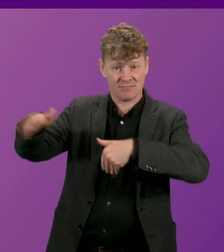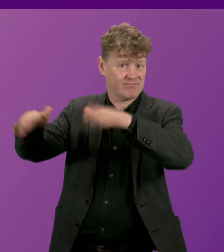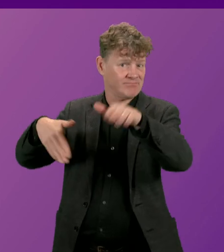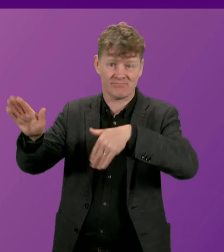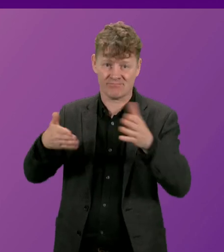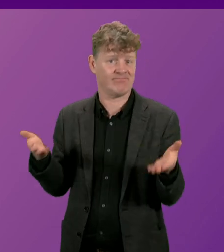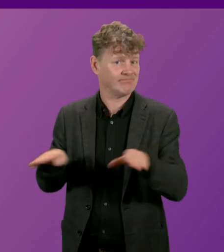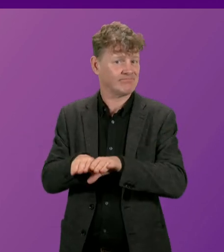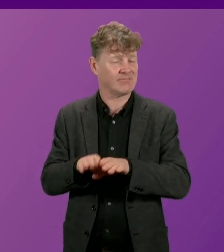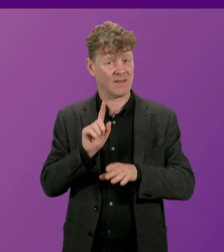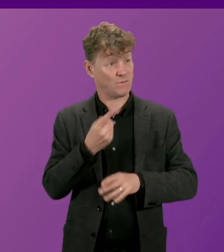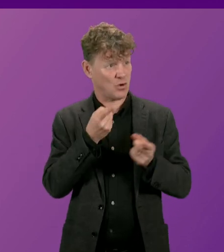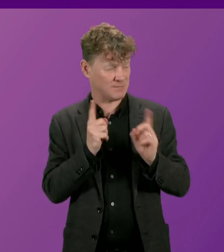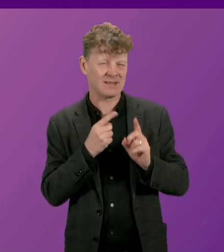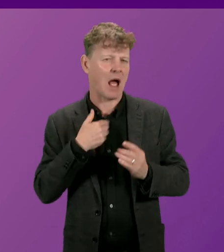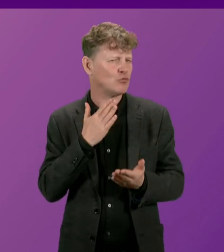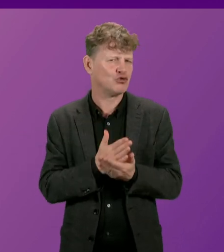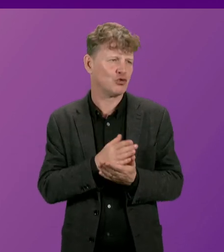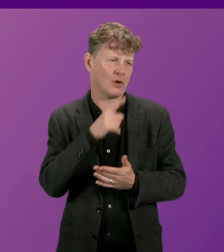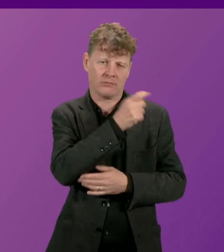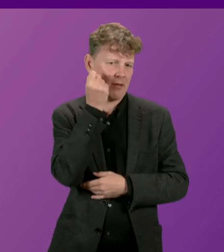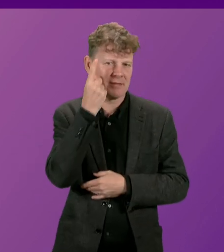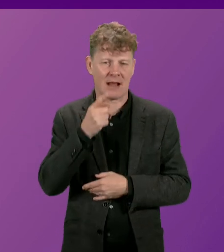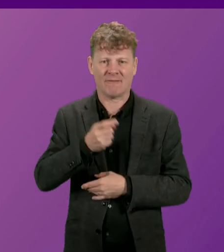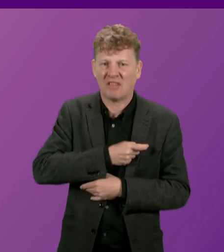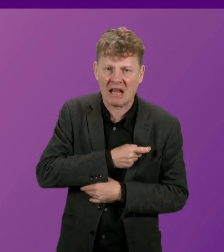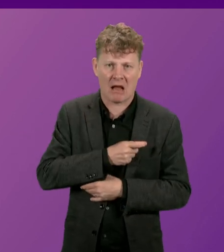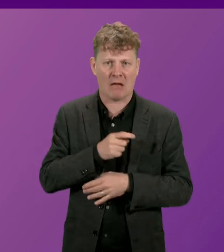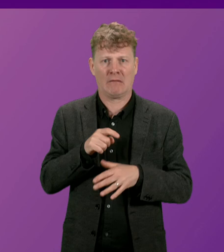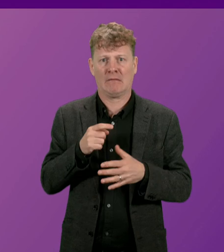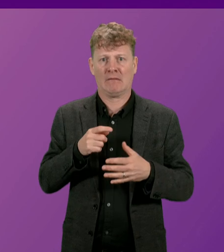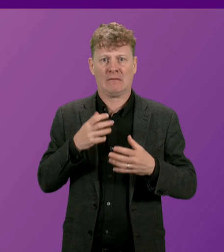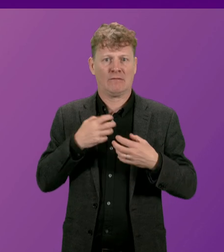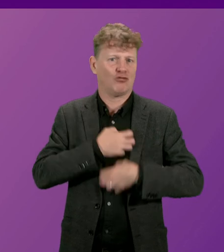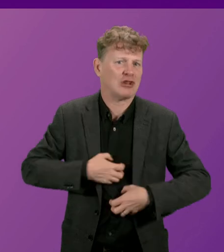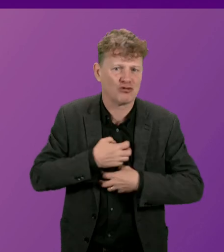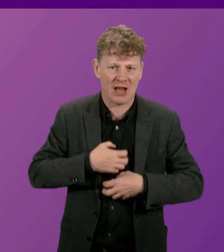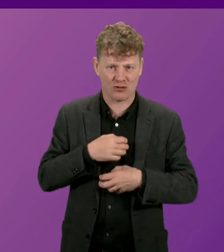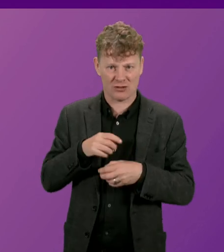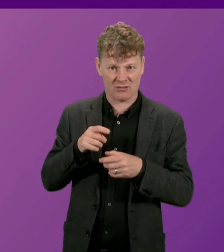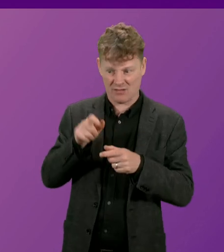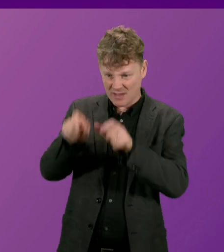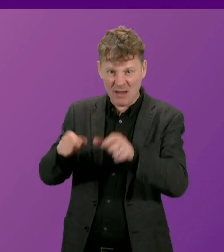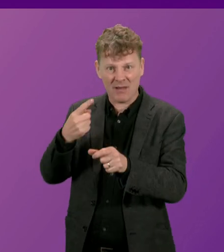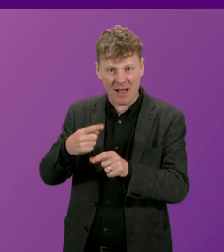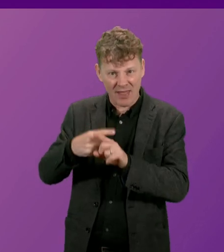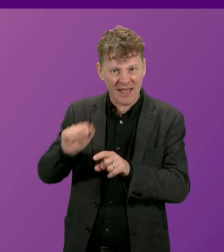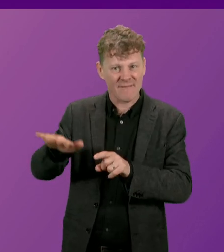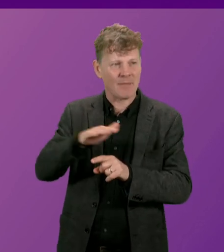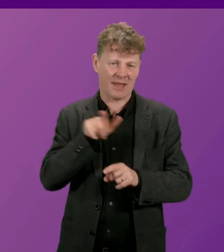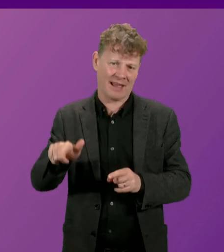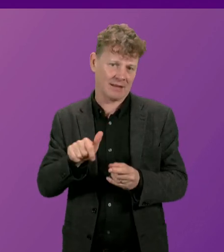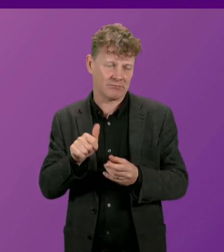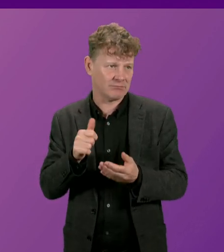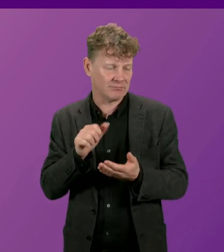I'm sure the First Minister appreciates the fear and frustration that is causing those residents and their families, and that they deserve answers on what efforts are being